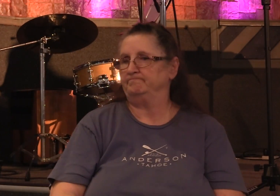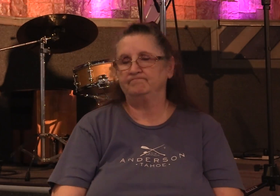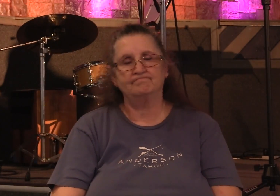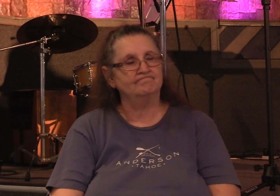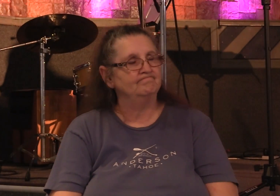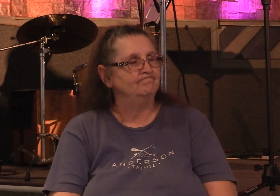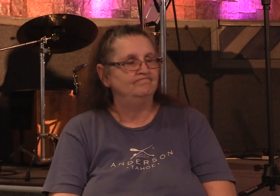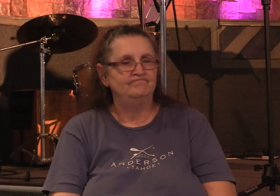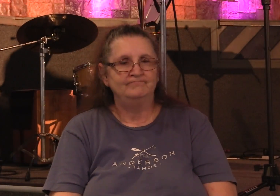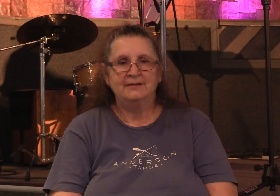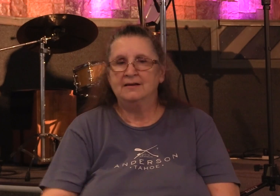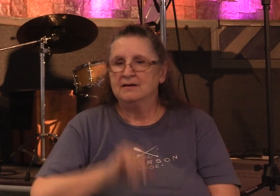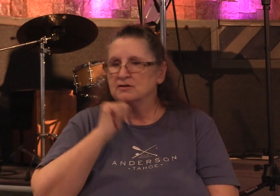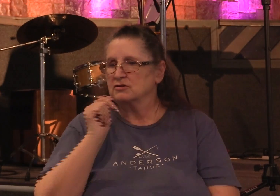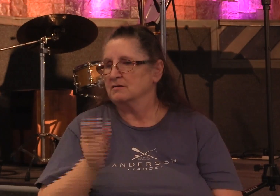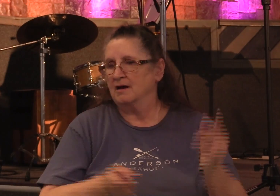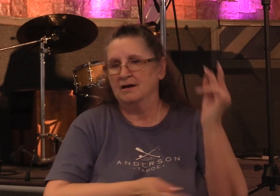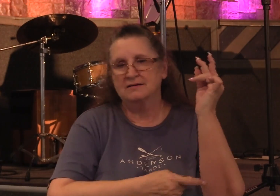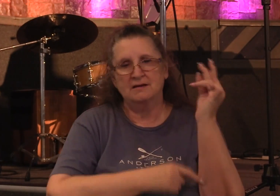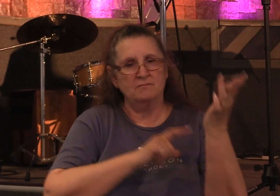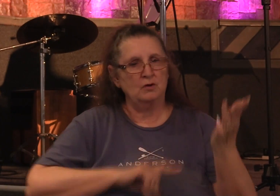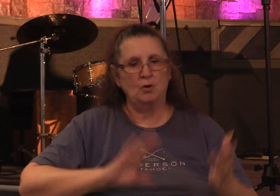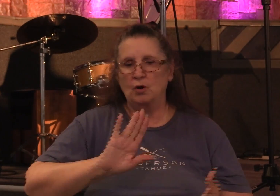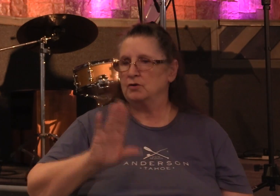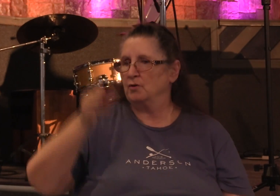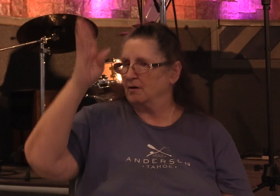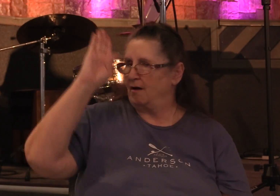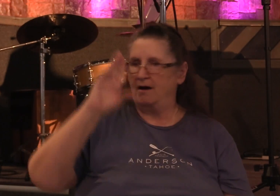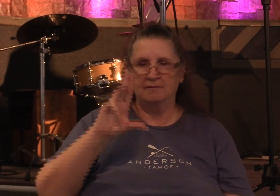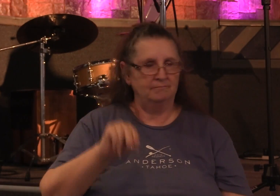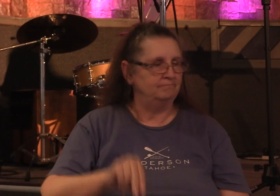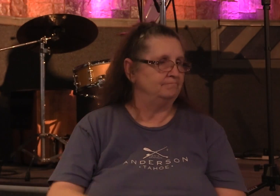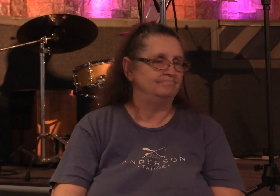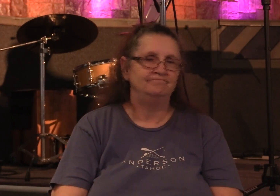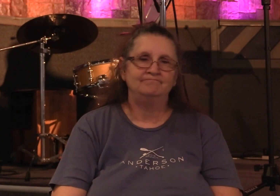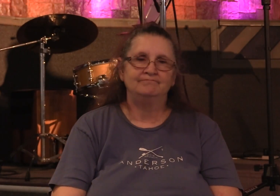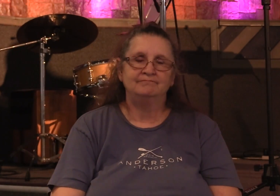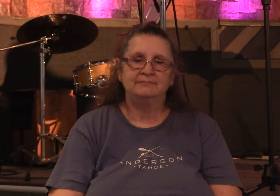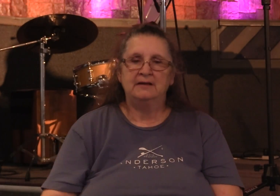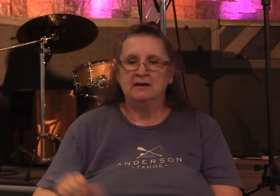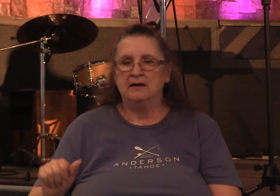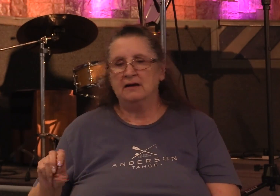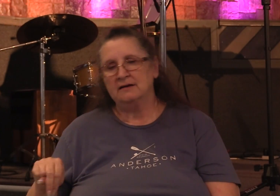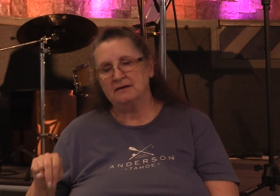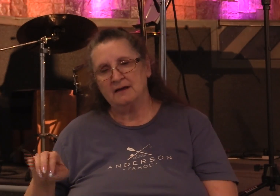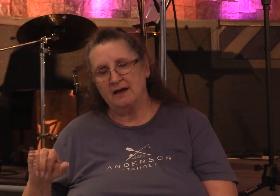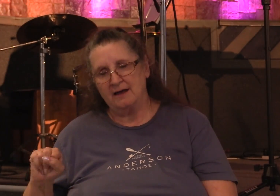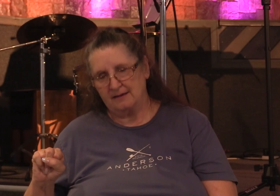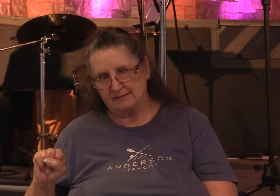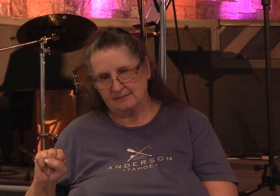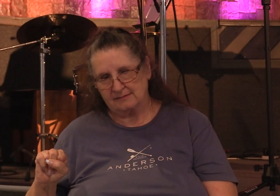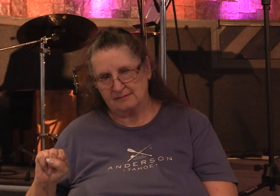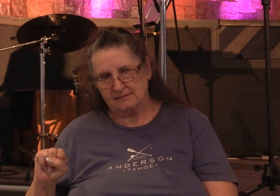you shall not tempt the Lord your God and Ananias and Sapphira tested the spirit of the Lord